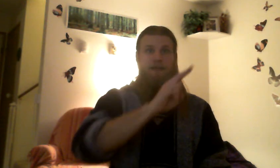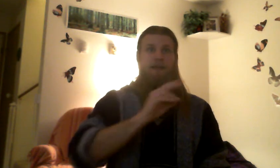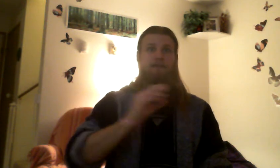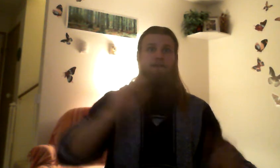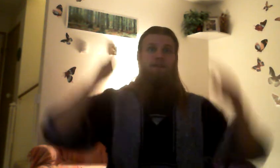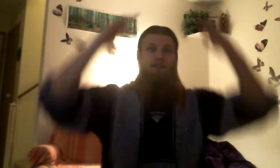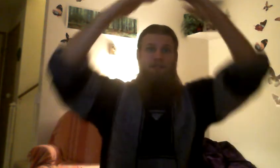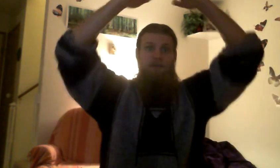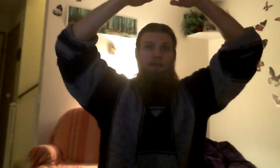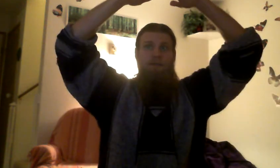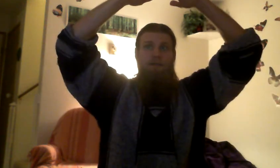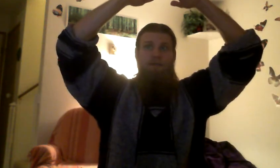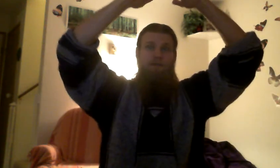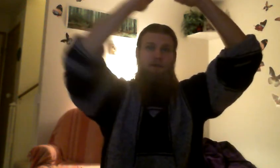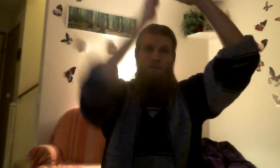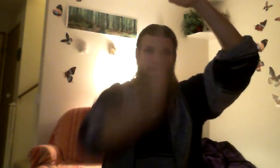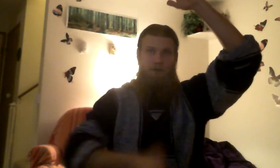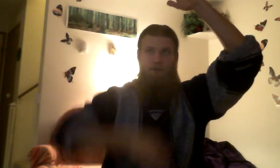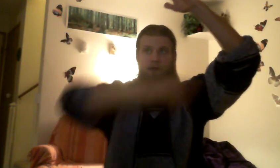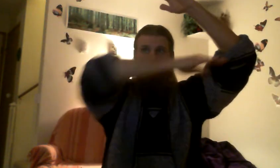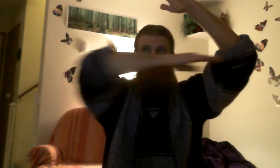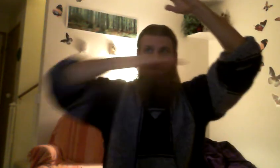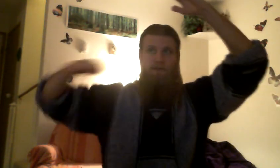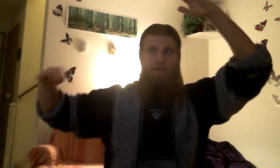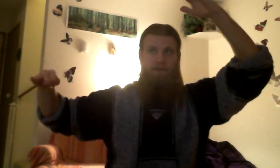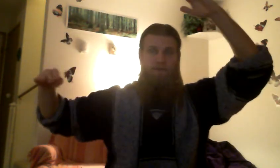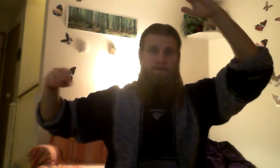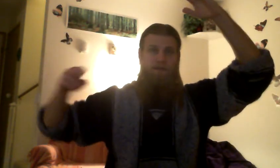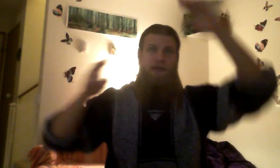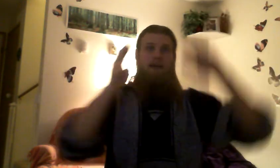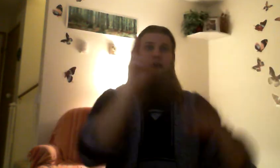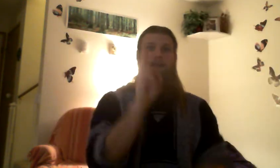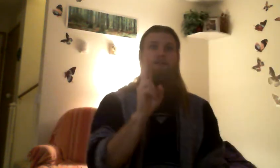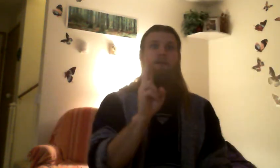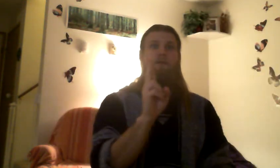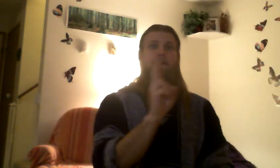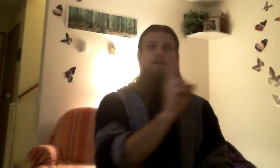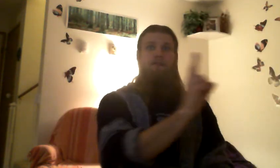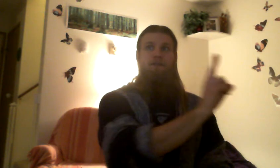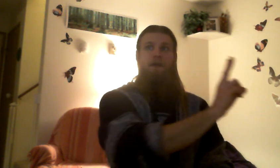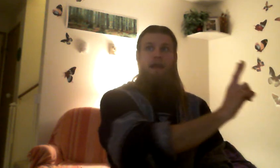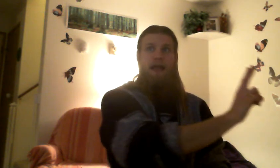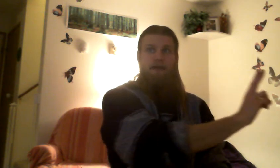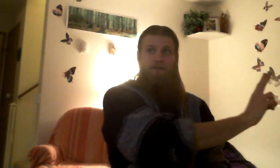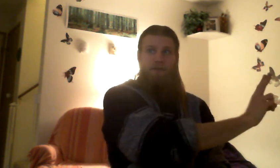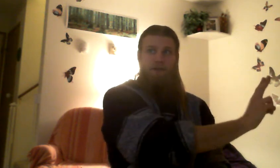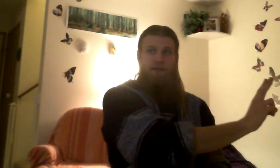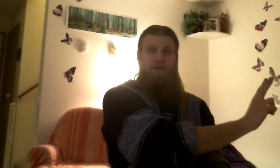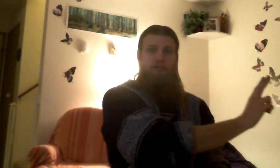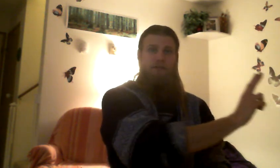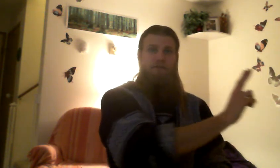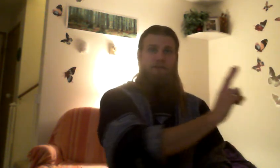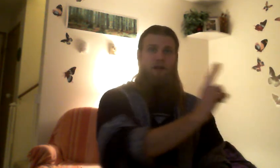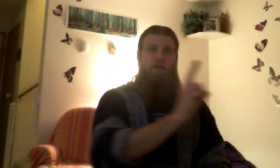So, it's a circle with a cross through it. And so, what you want to do is you want to have your vision follow